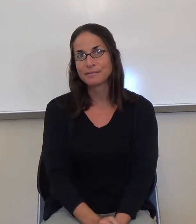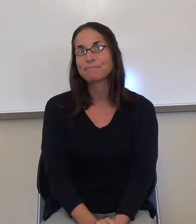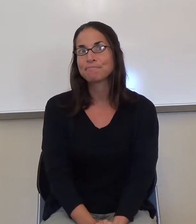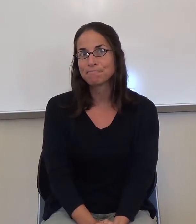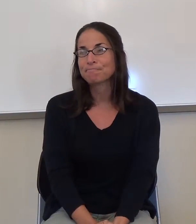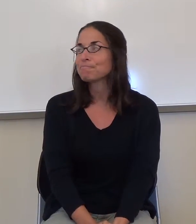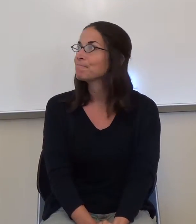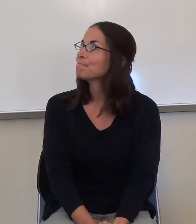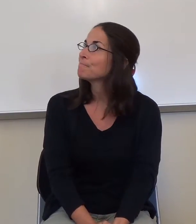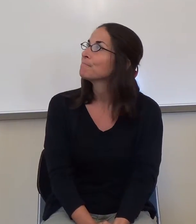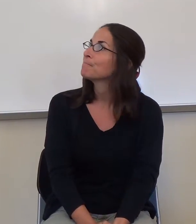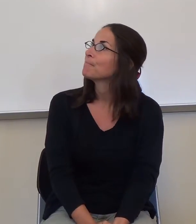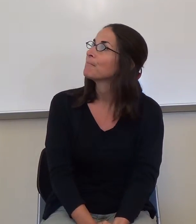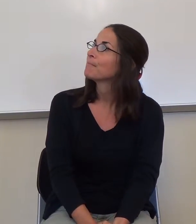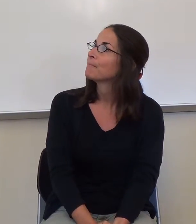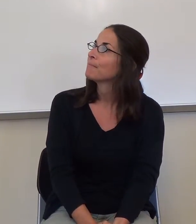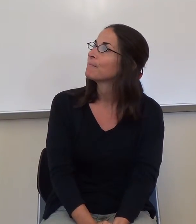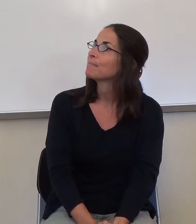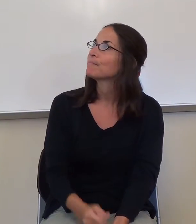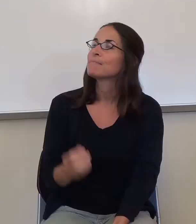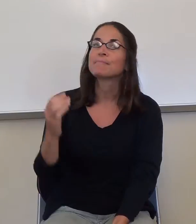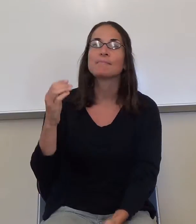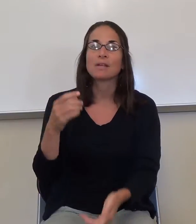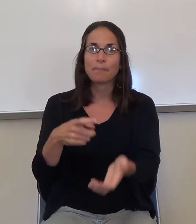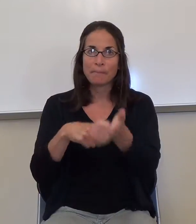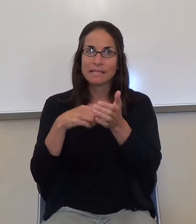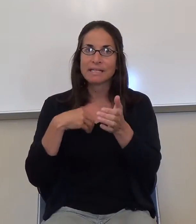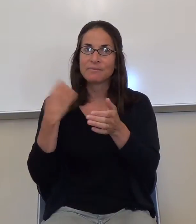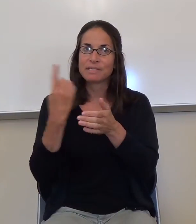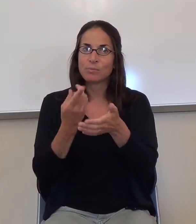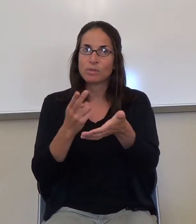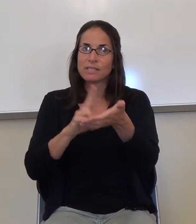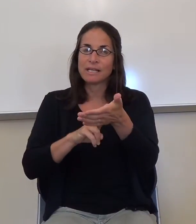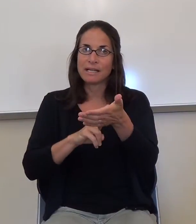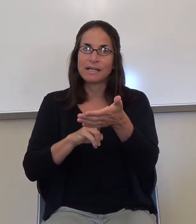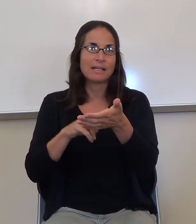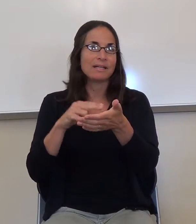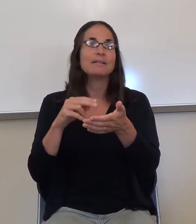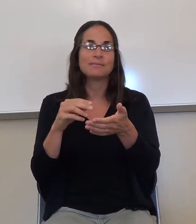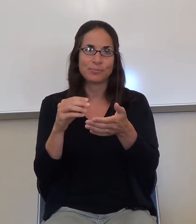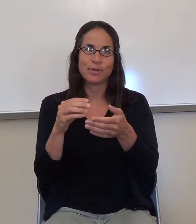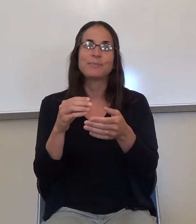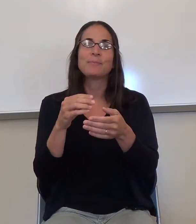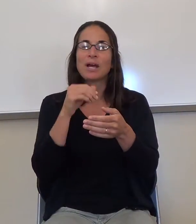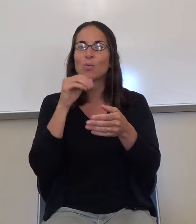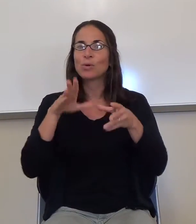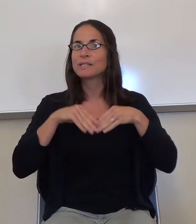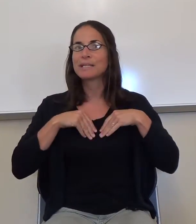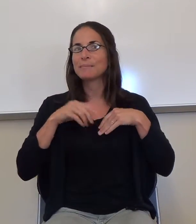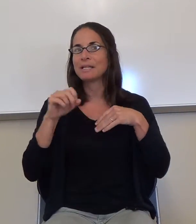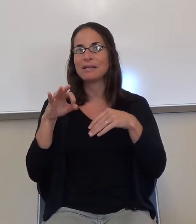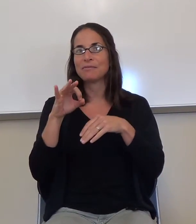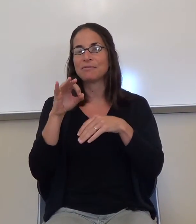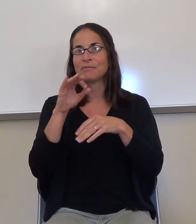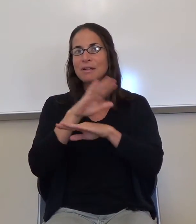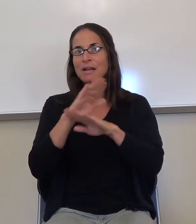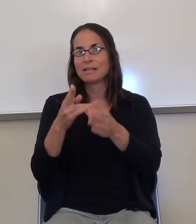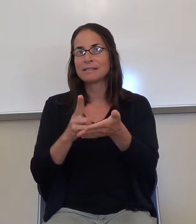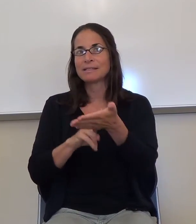must have, oops, somebody sign it. I won't accept it if it isn't initialed by somebody in the Reading Center